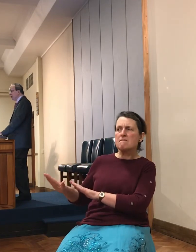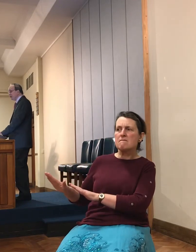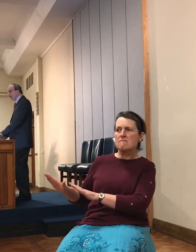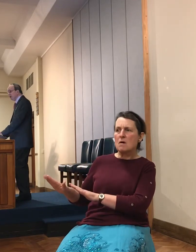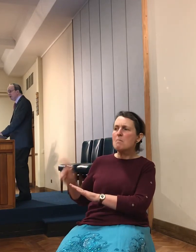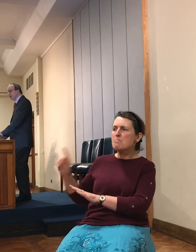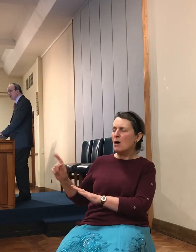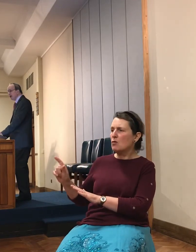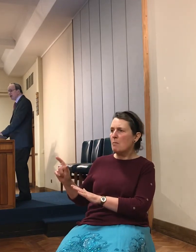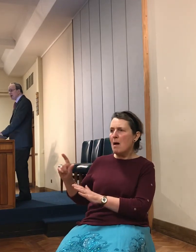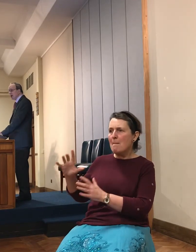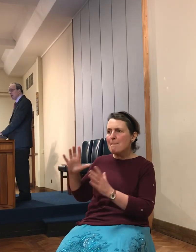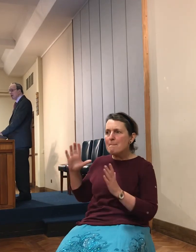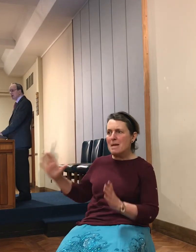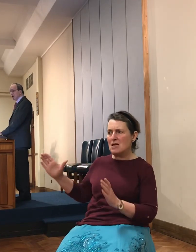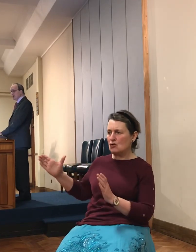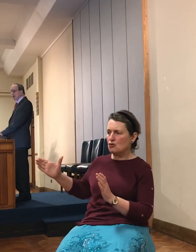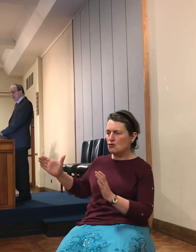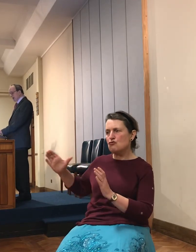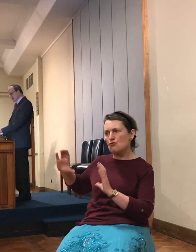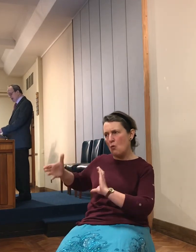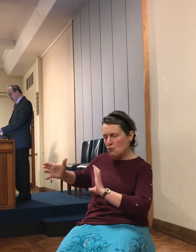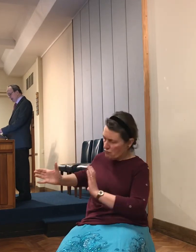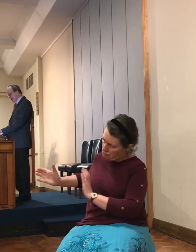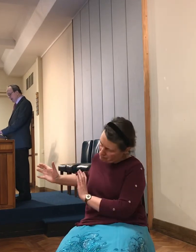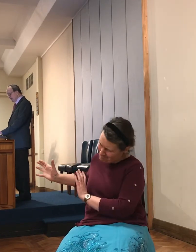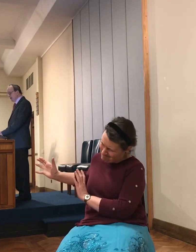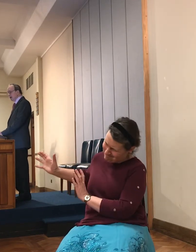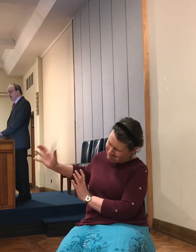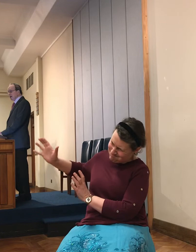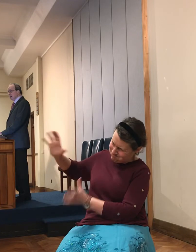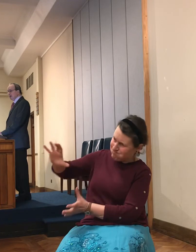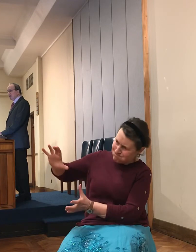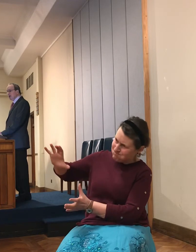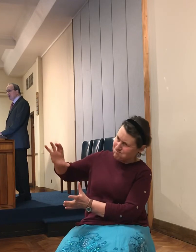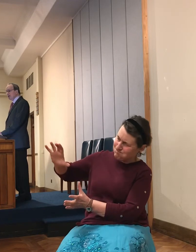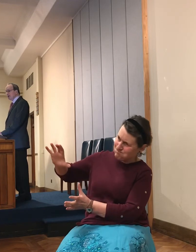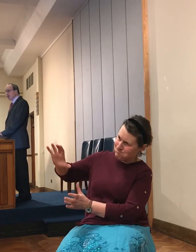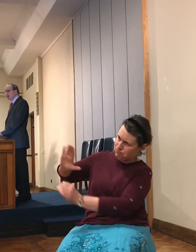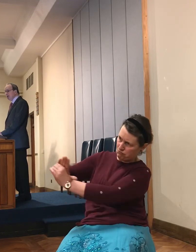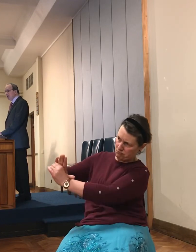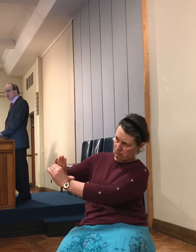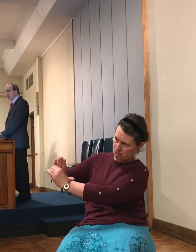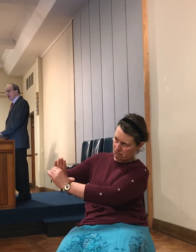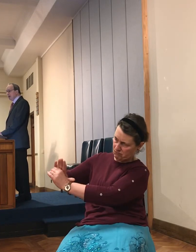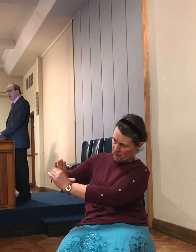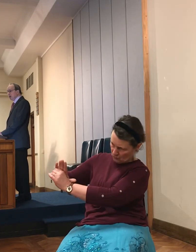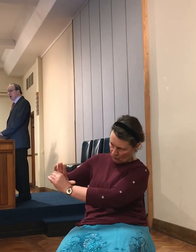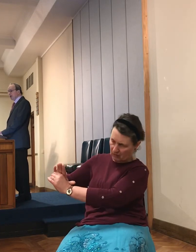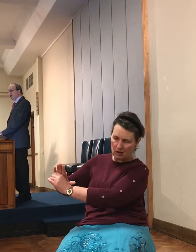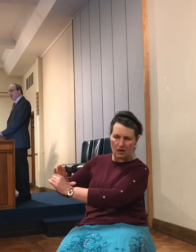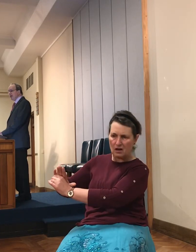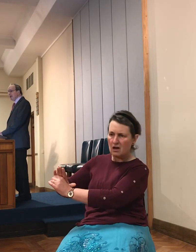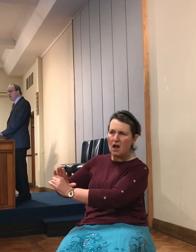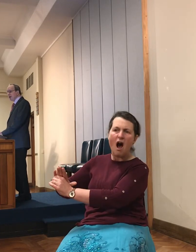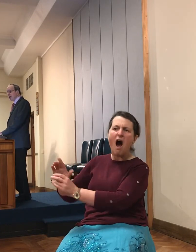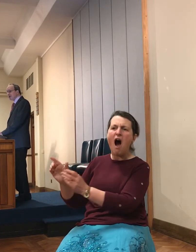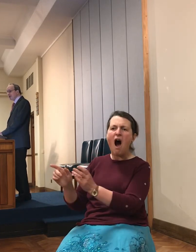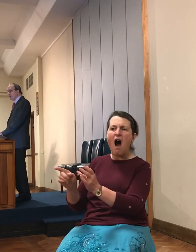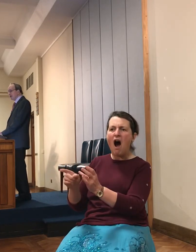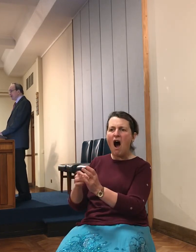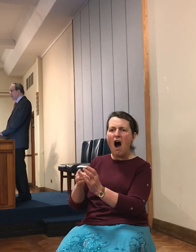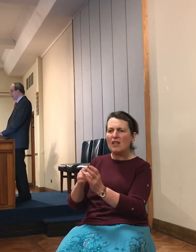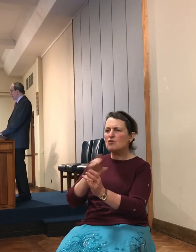stones up to the mouth of the cave and go after the troops, who are fleeing